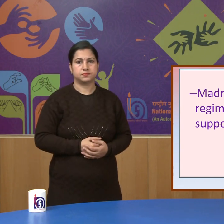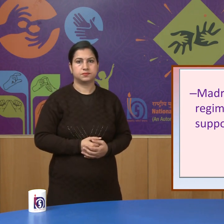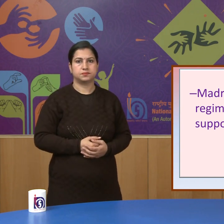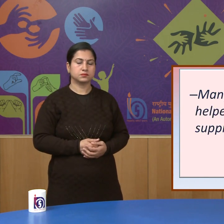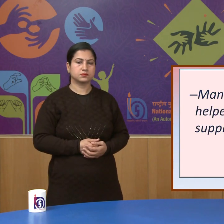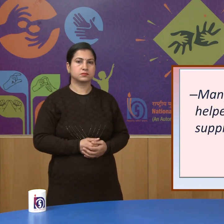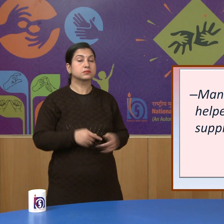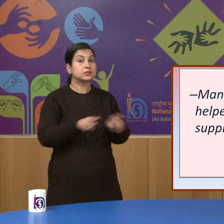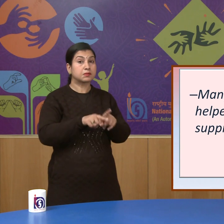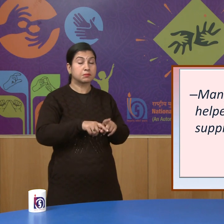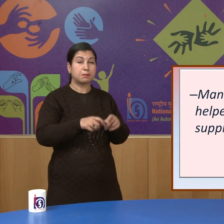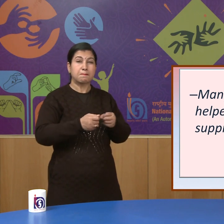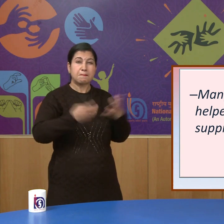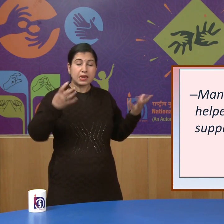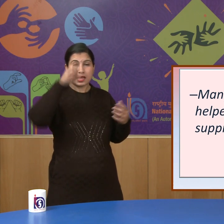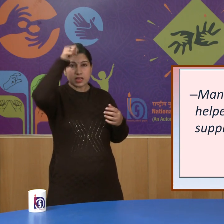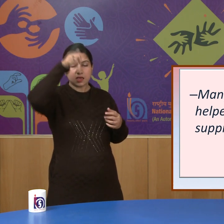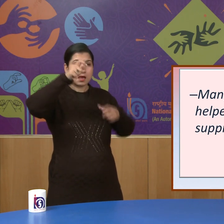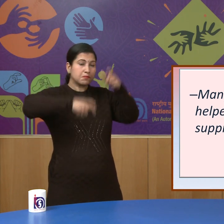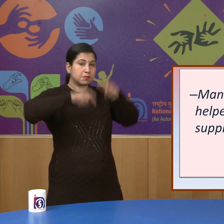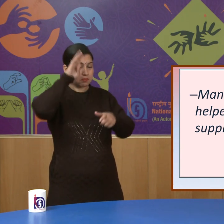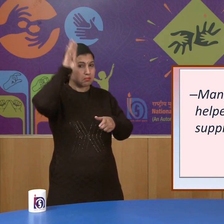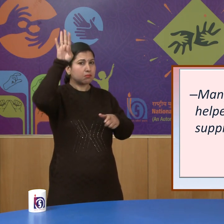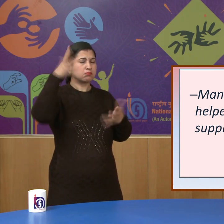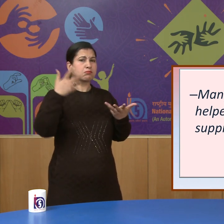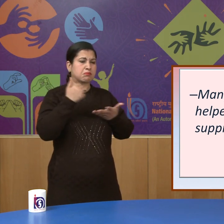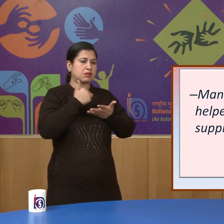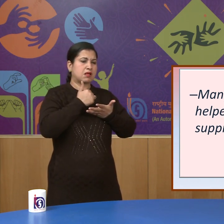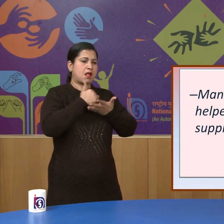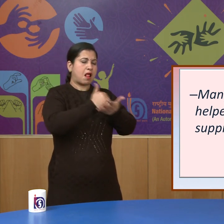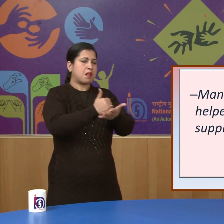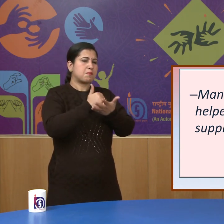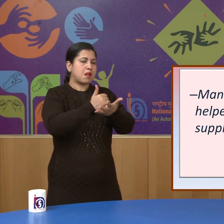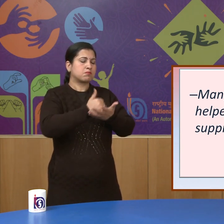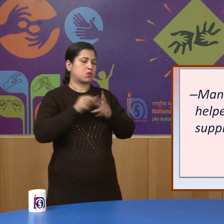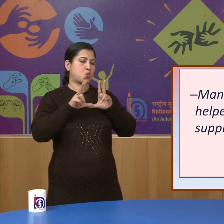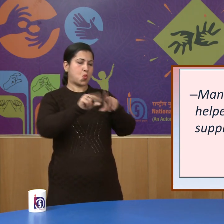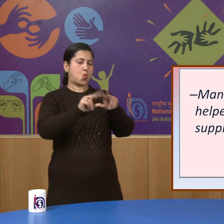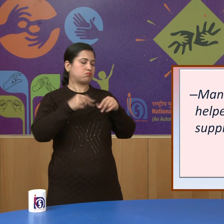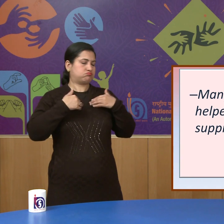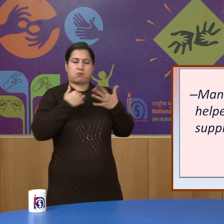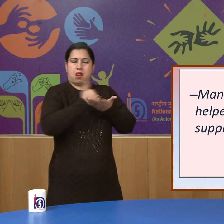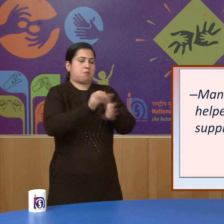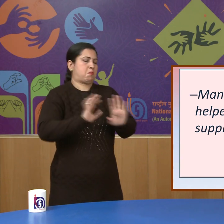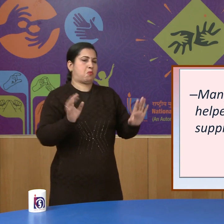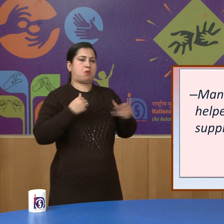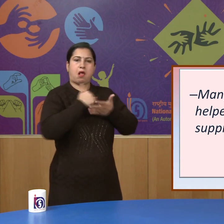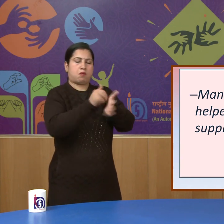many Indian rulers refused to help the rebels and helped the